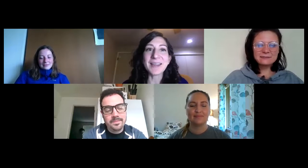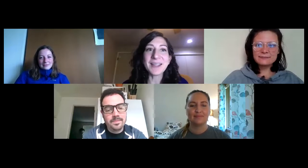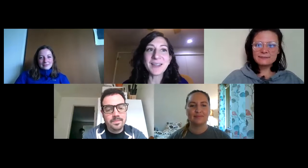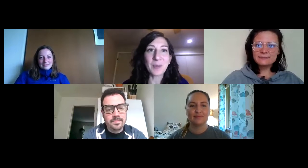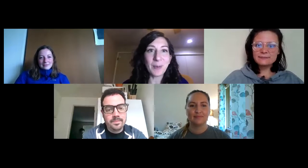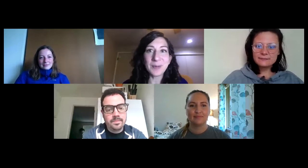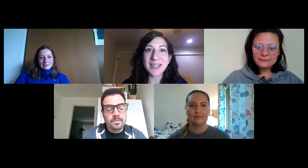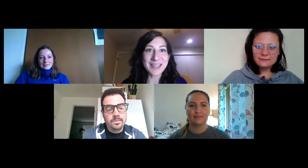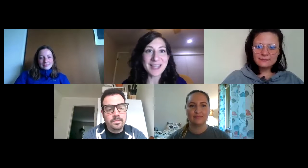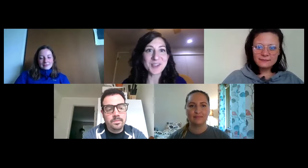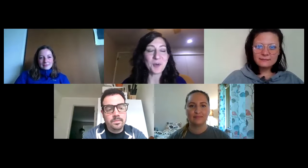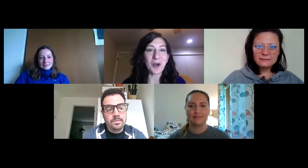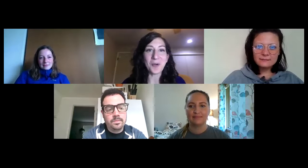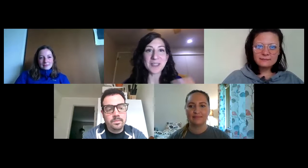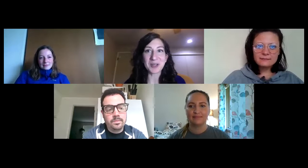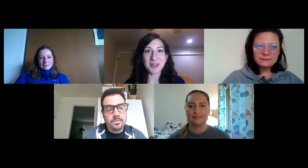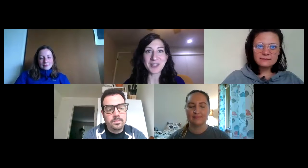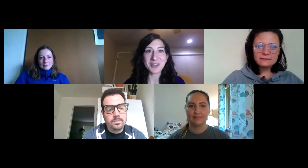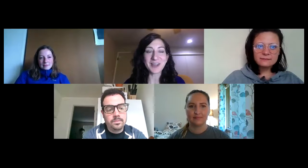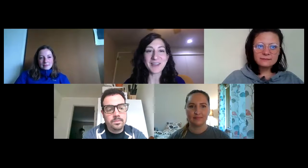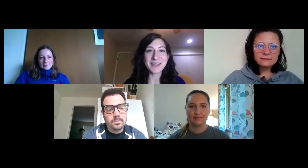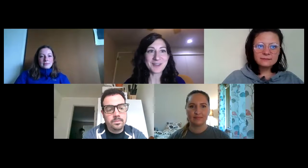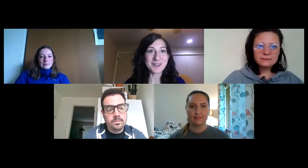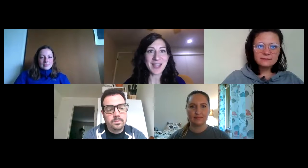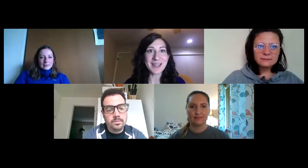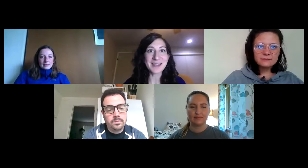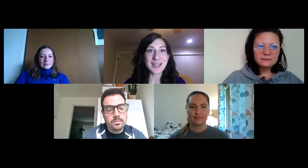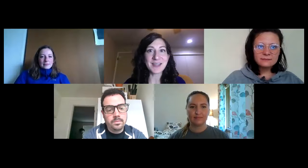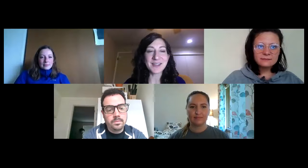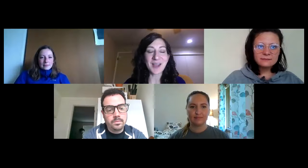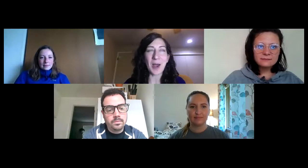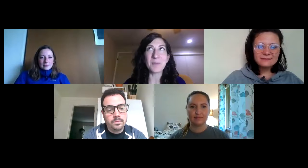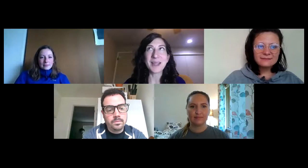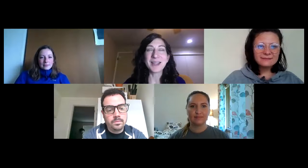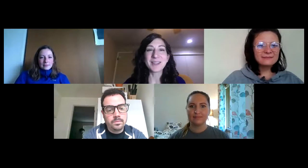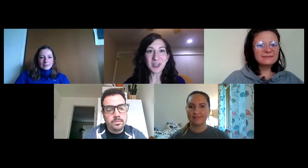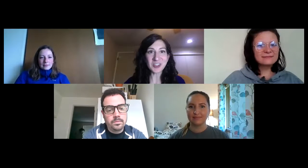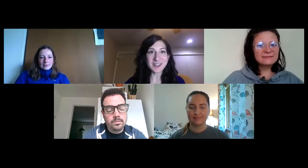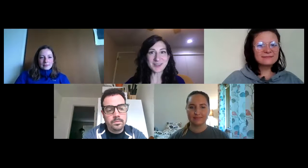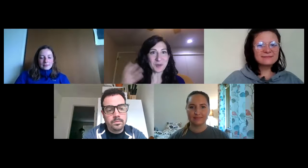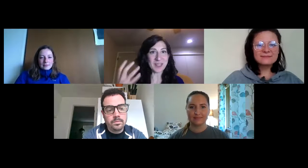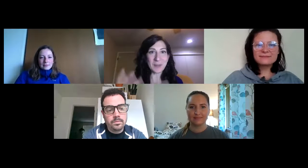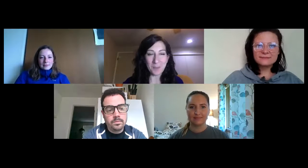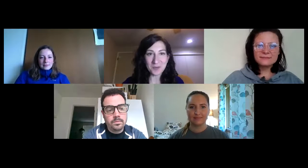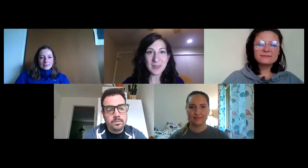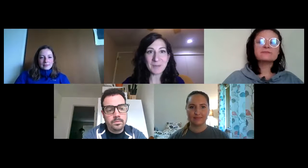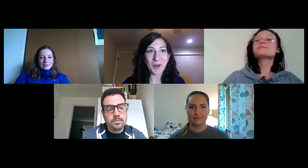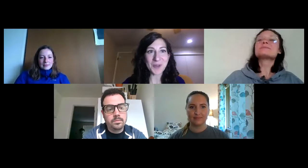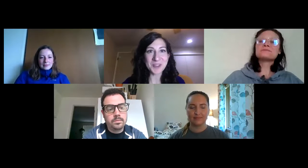think that probably in dance you know we're always mirroring each other and this exercise is not just to sort of think about movement but also to